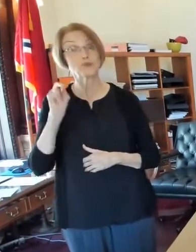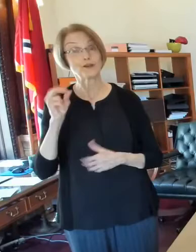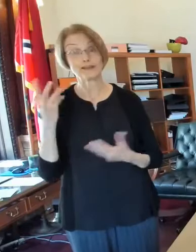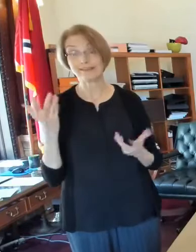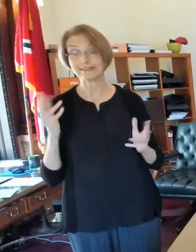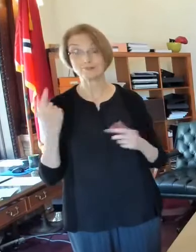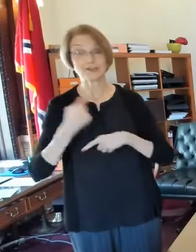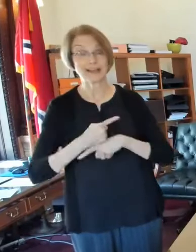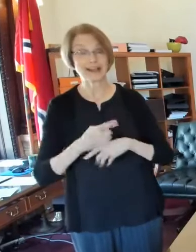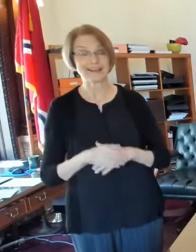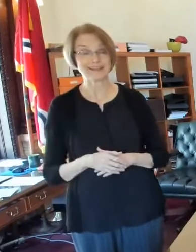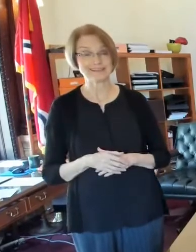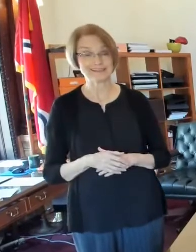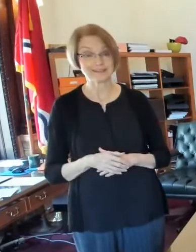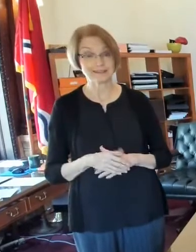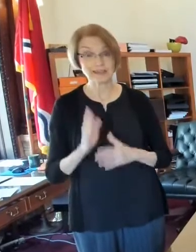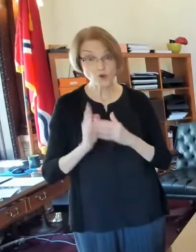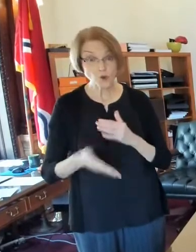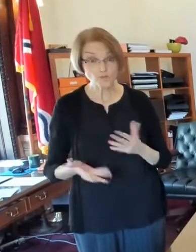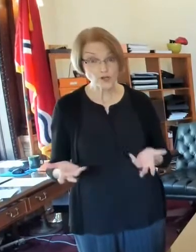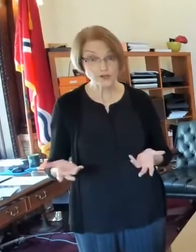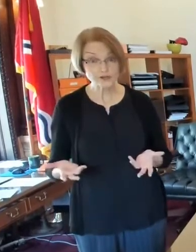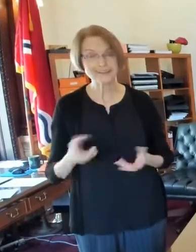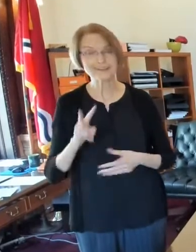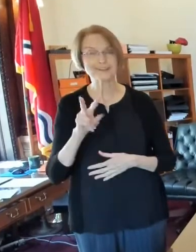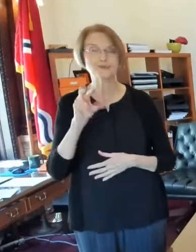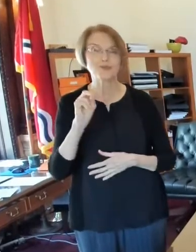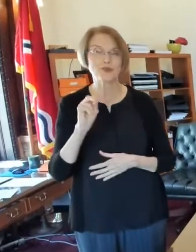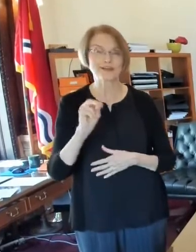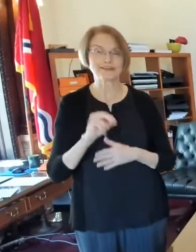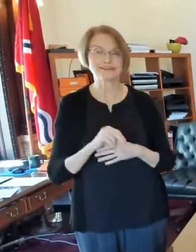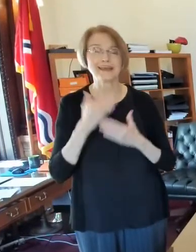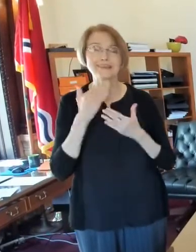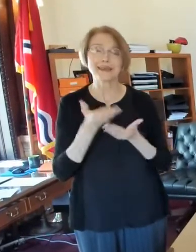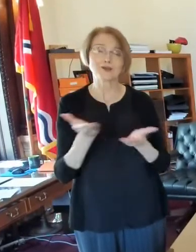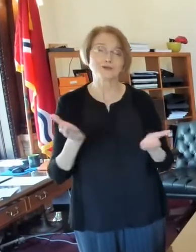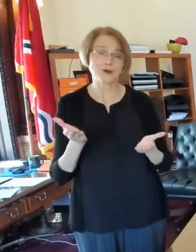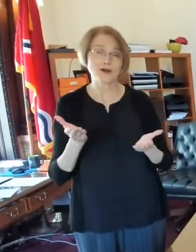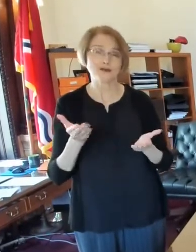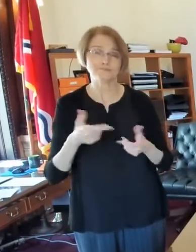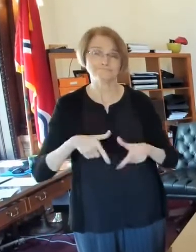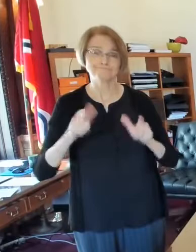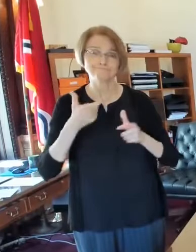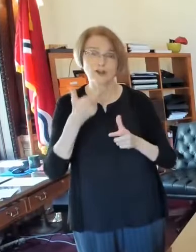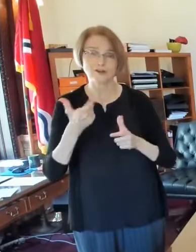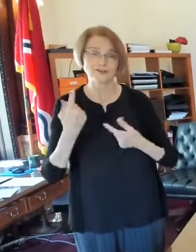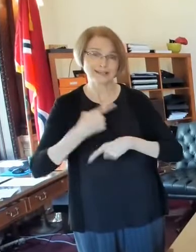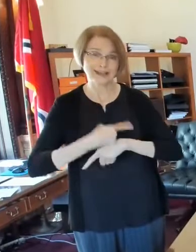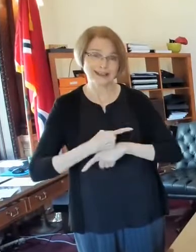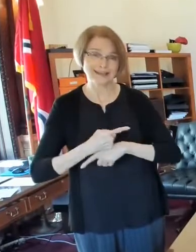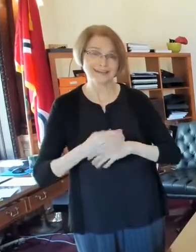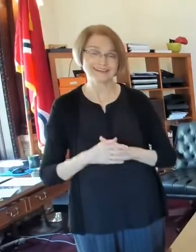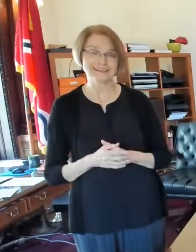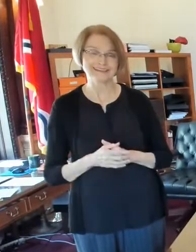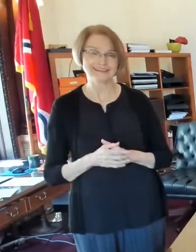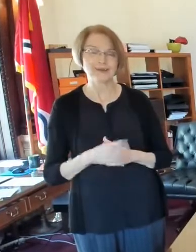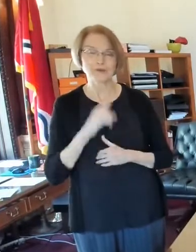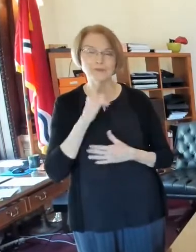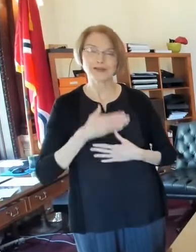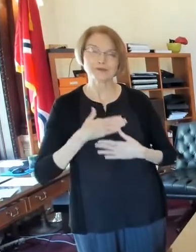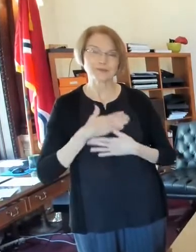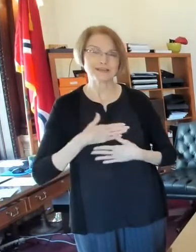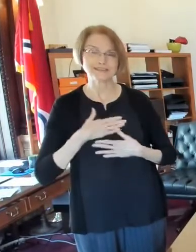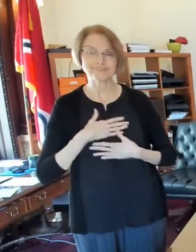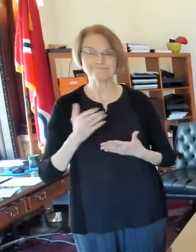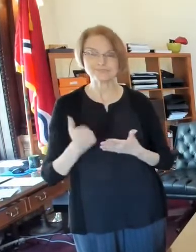Mara. That's it for today. It's already over. It's 2 30. Uh, thank you all for being on with us today. Uh, really appreciate